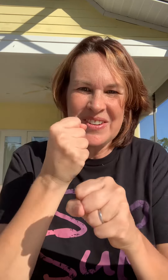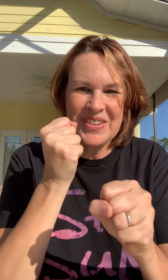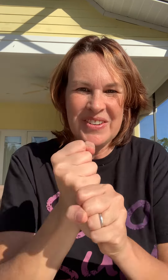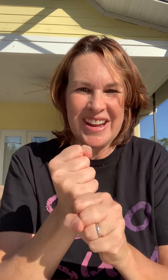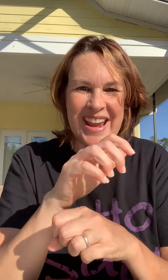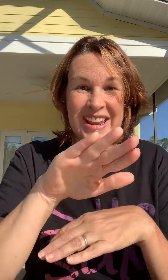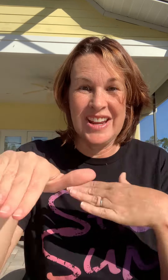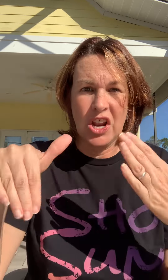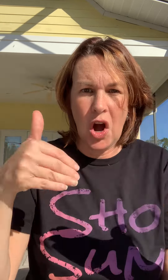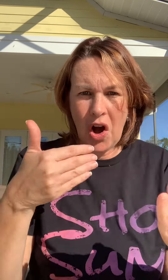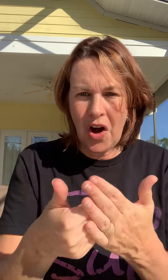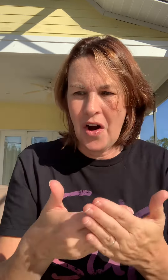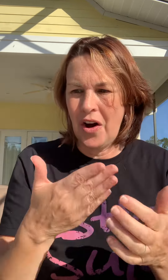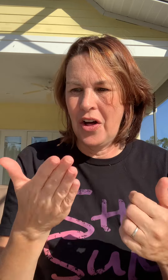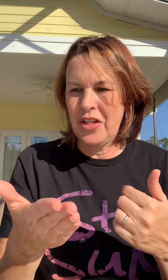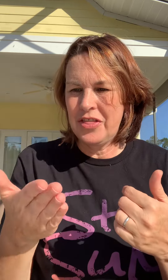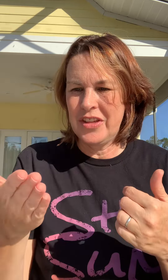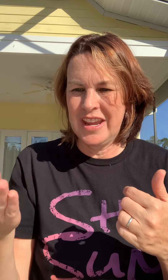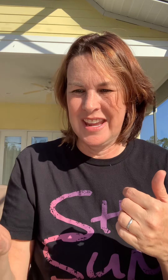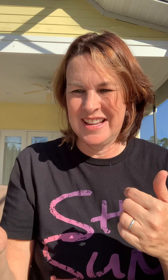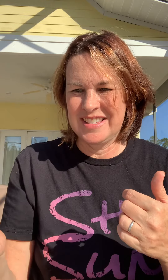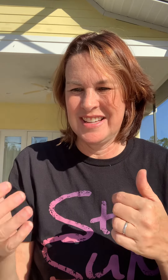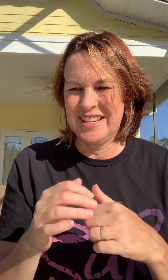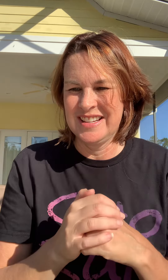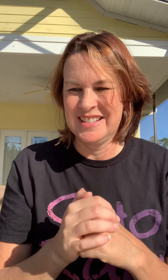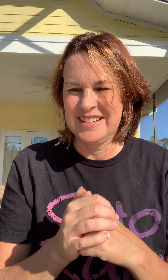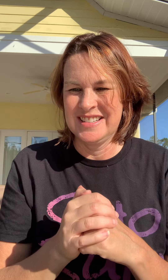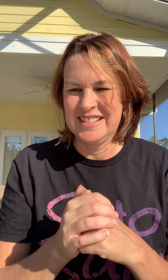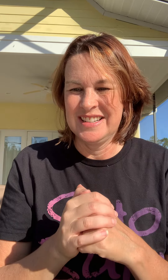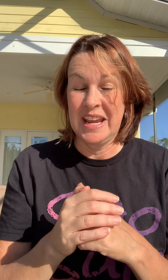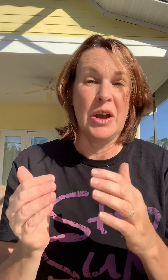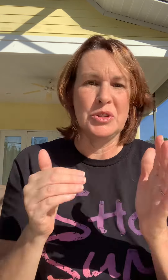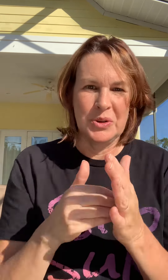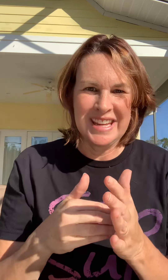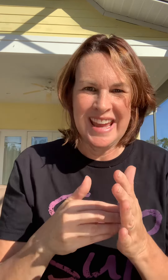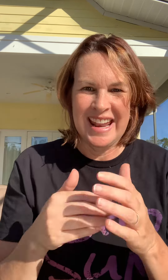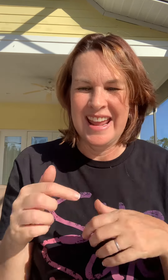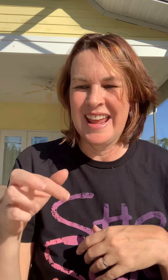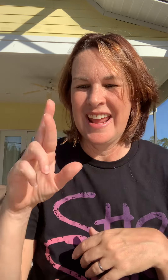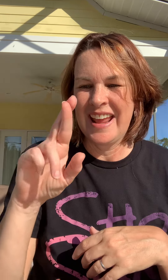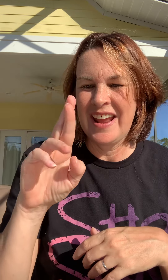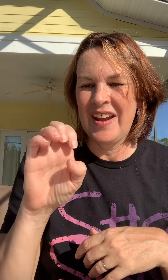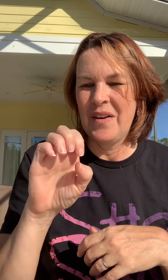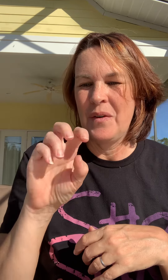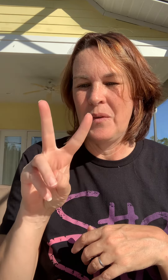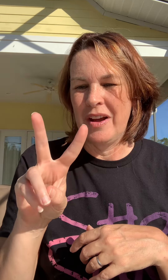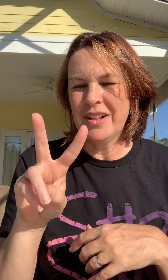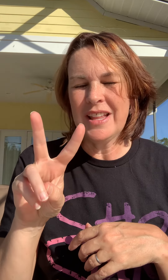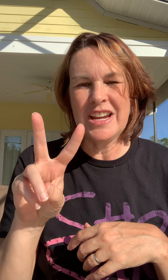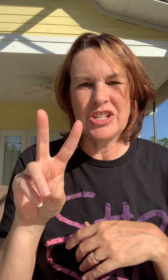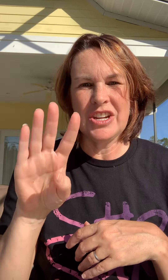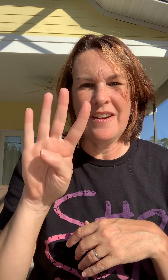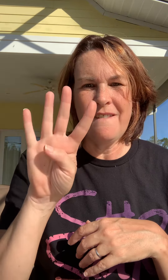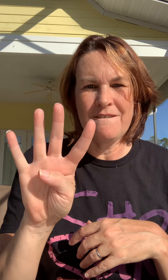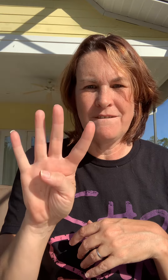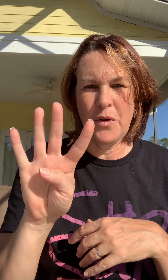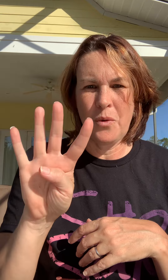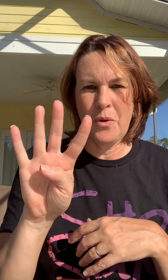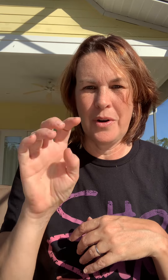created all things. Okay, I'll do it again. Revelation 4